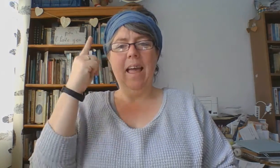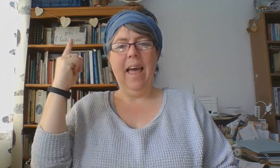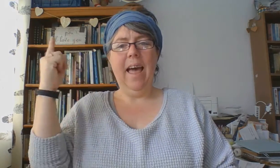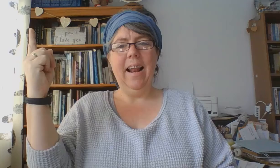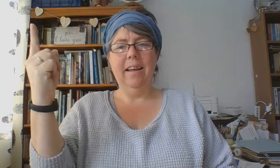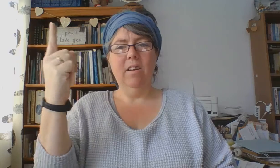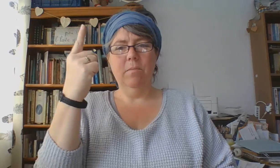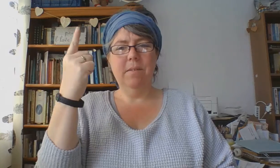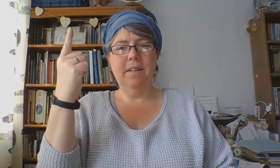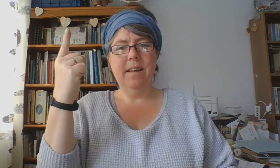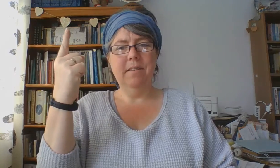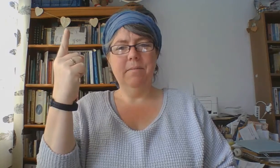Helicopter.